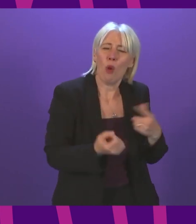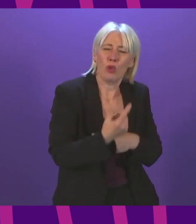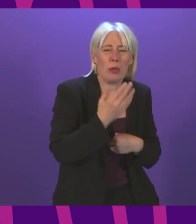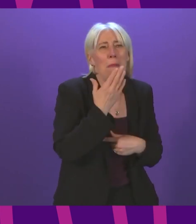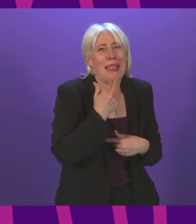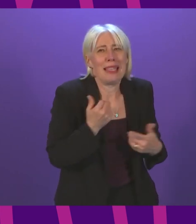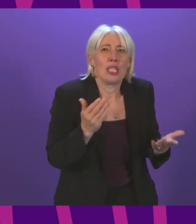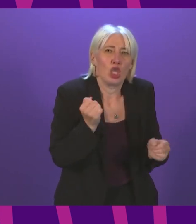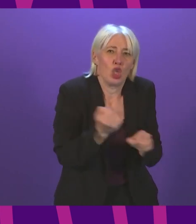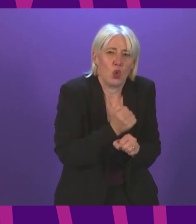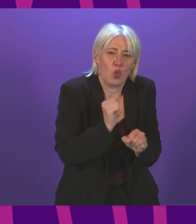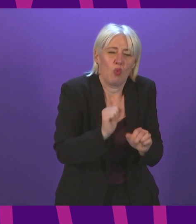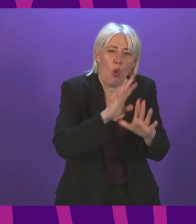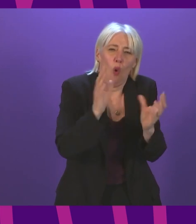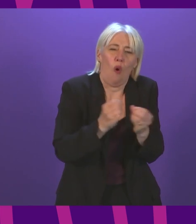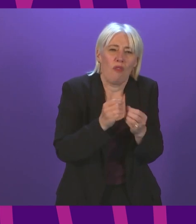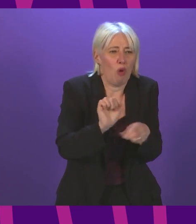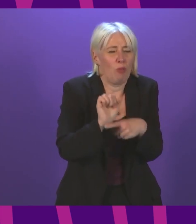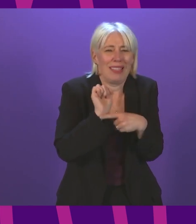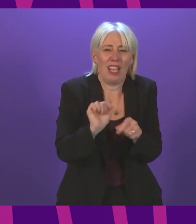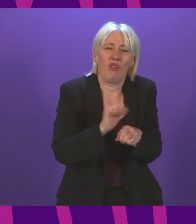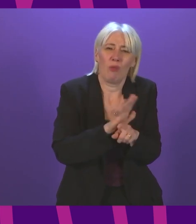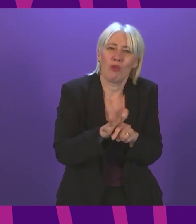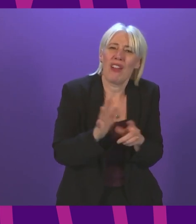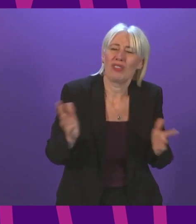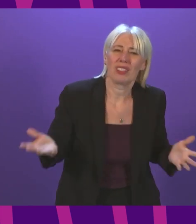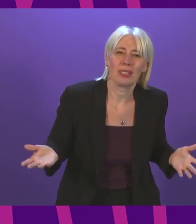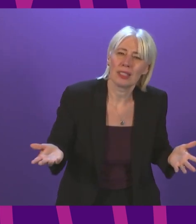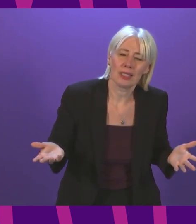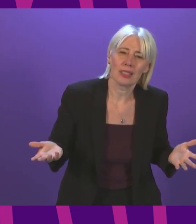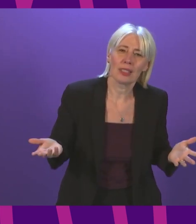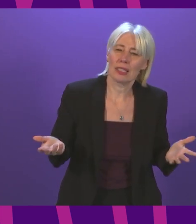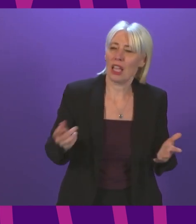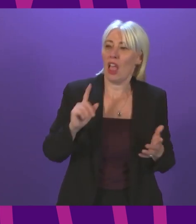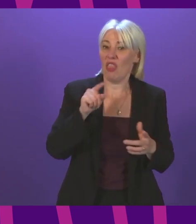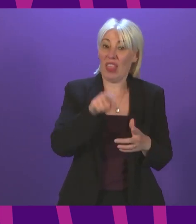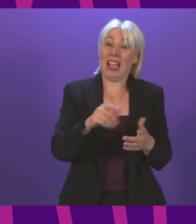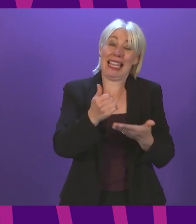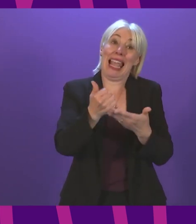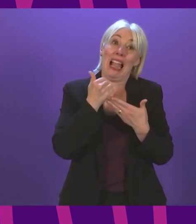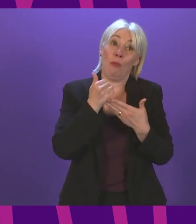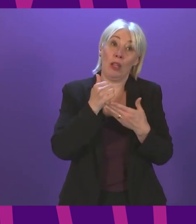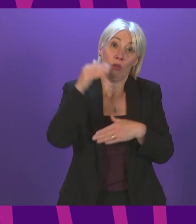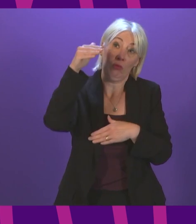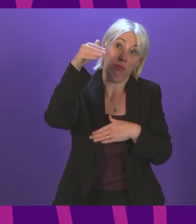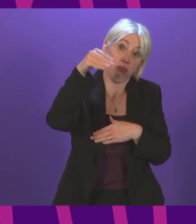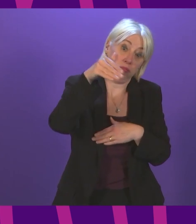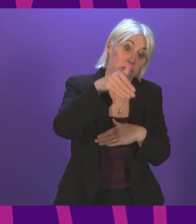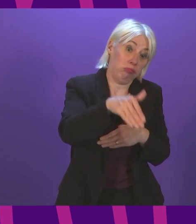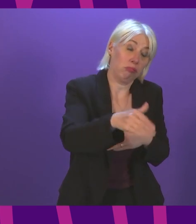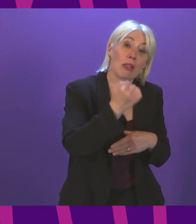as part of that overall protection against the virus. And hopefully one of the things that will help us keep cases on a downward track.